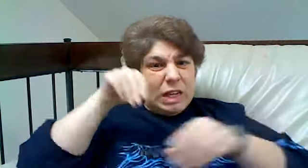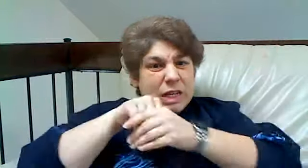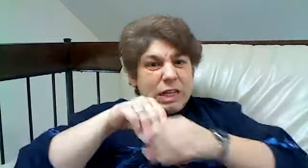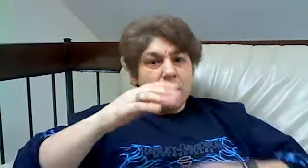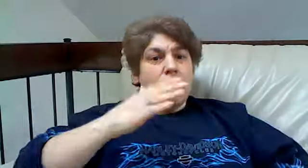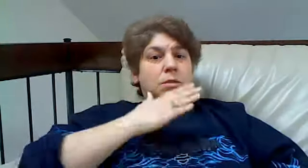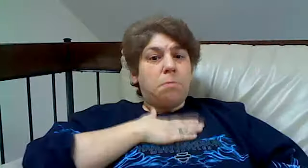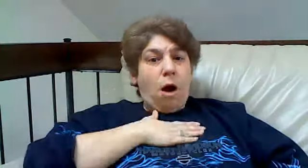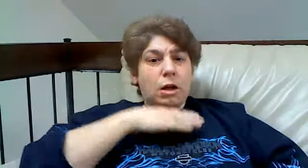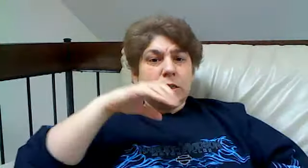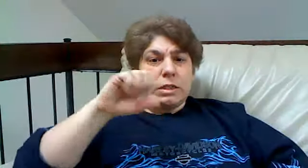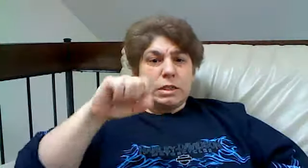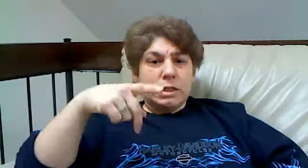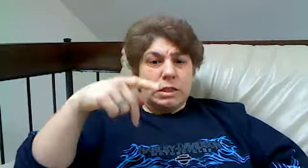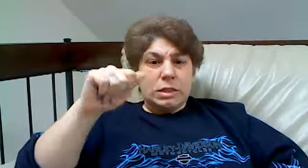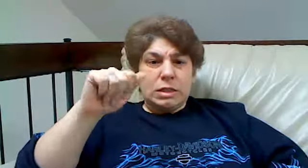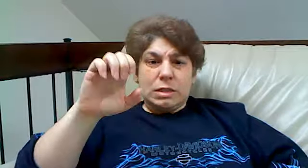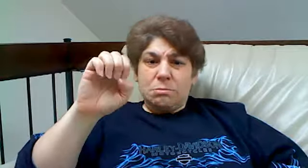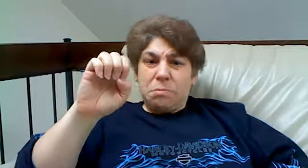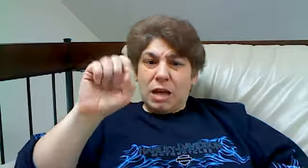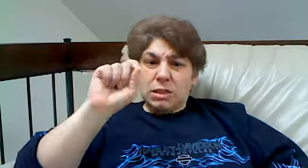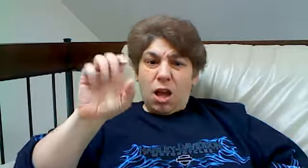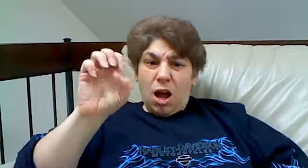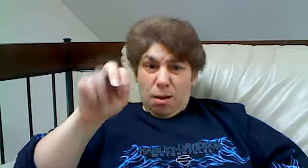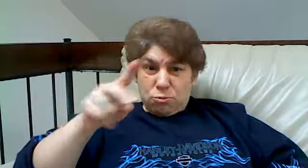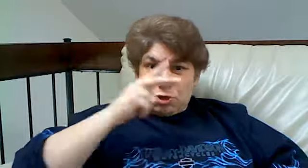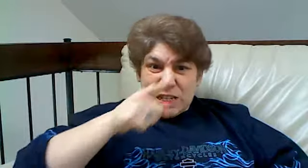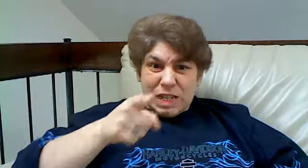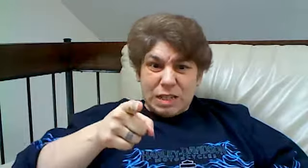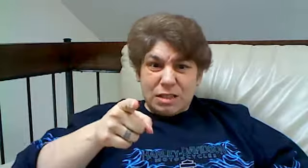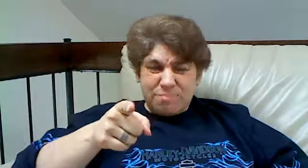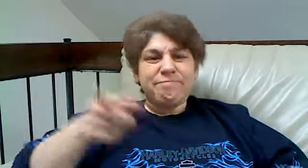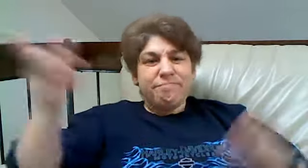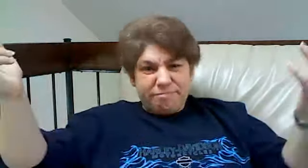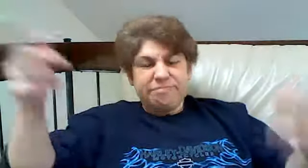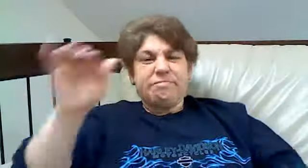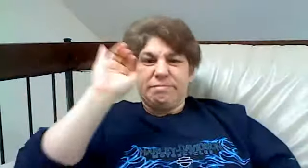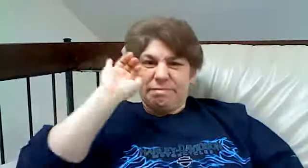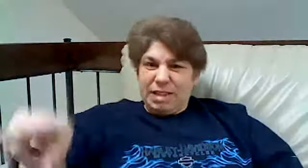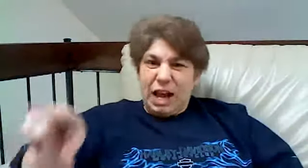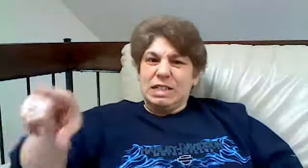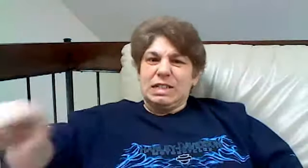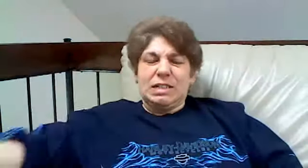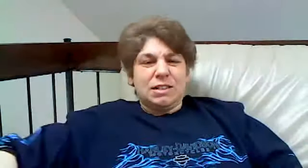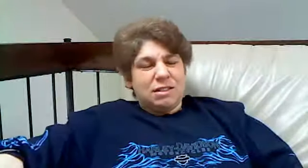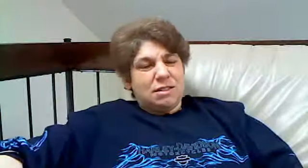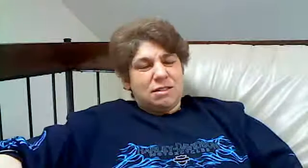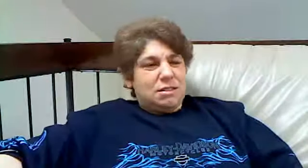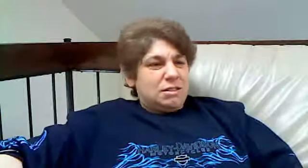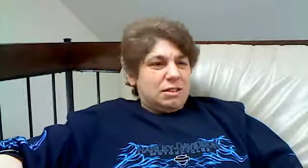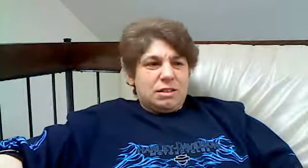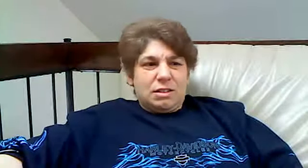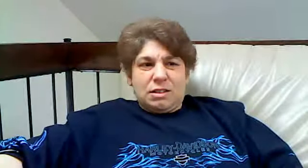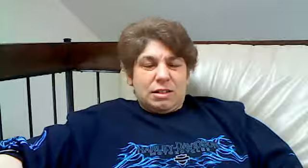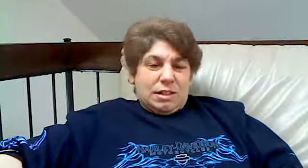I'm going to check this out.